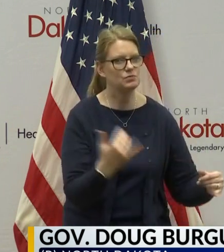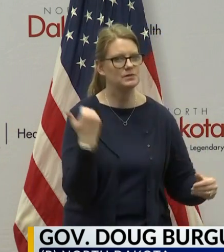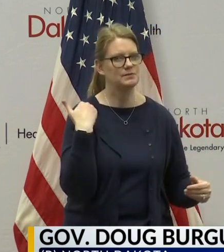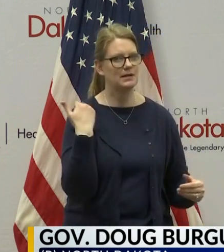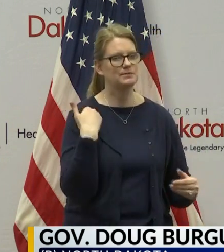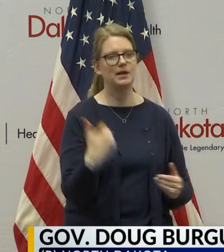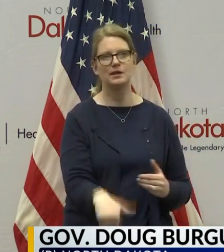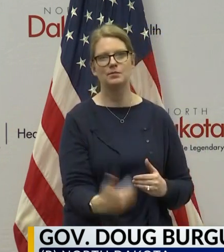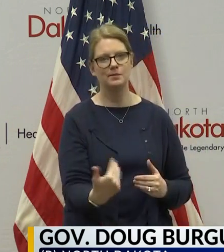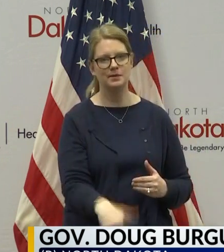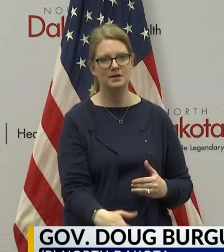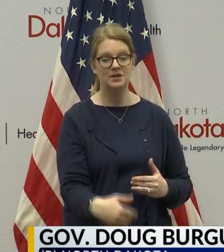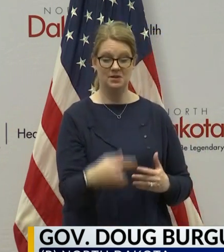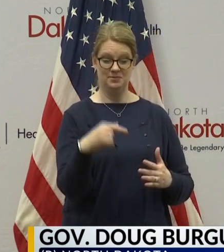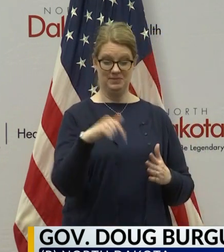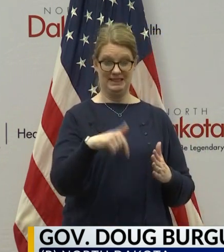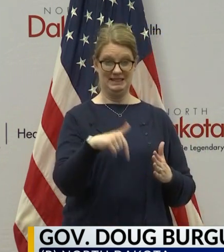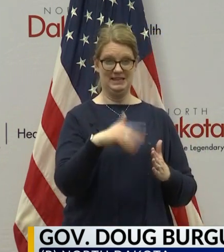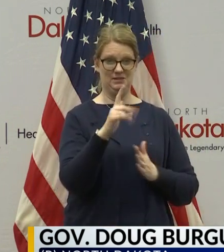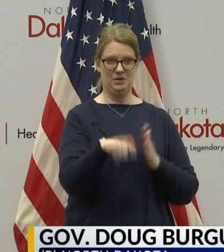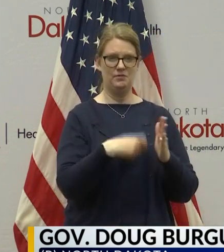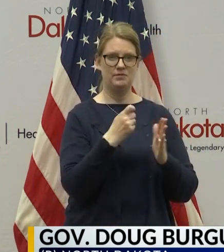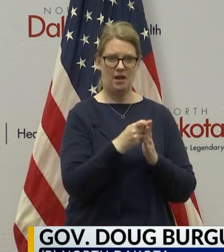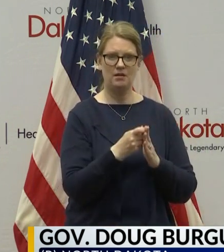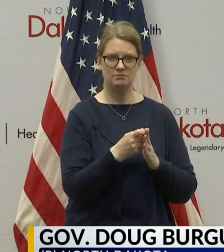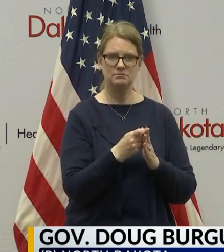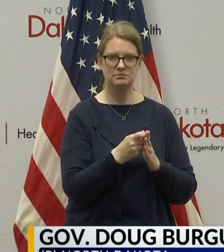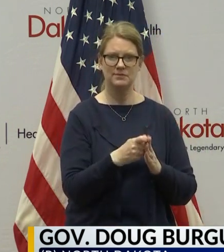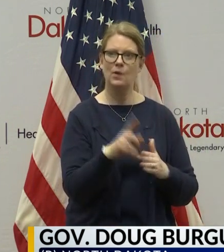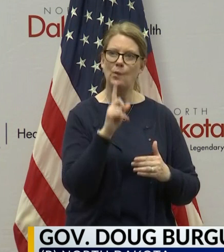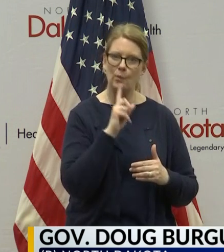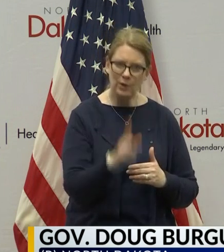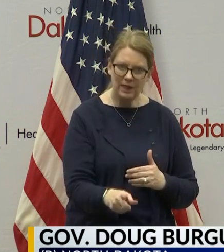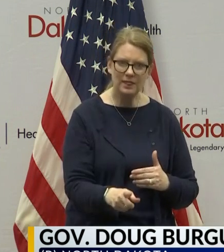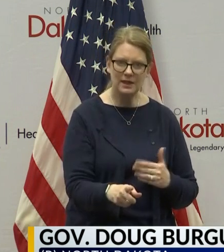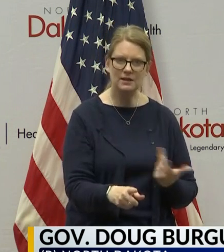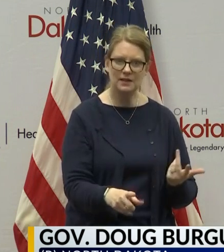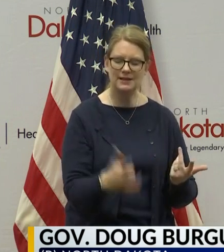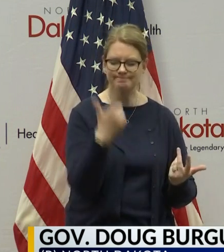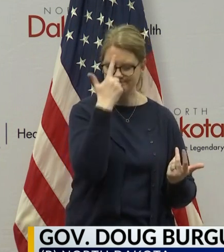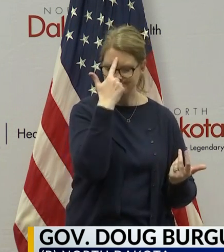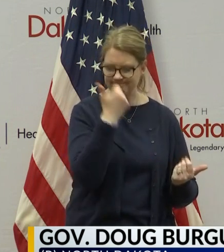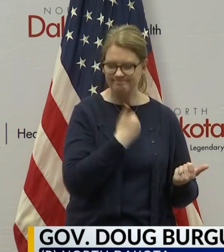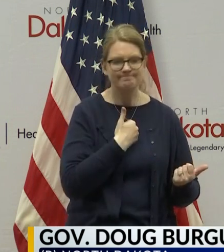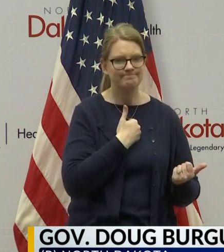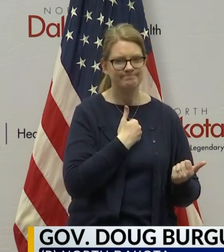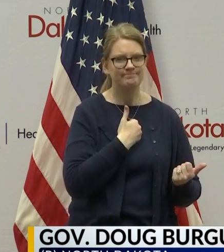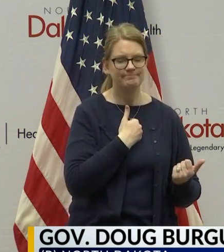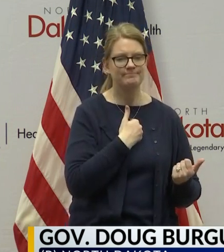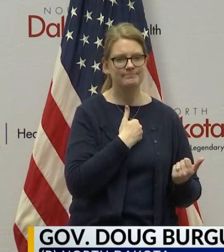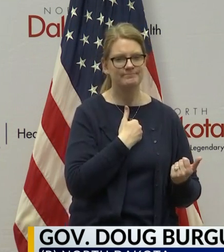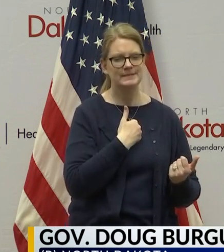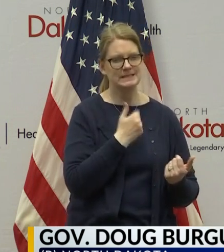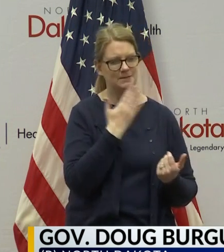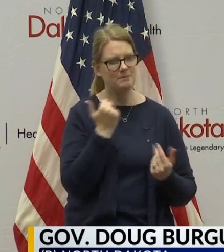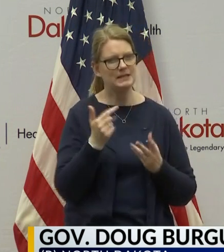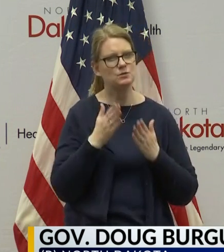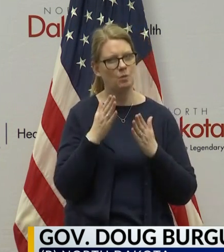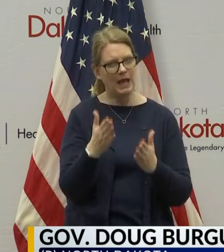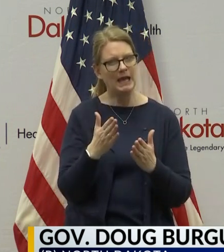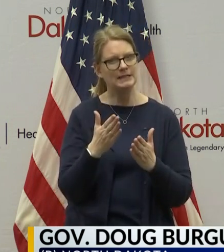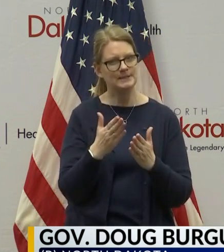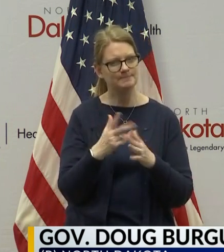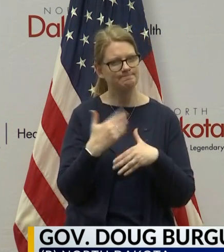during this period of time, this is a chance for us to exercise your own judgment. And, again, we support